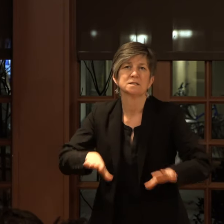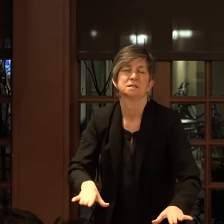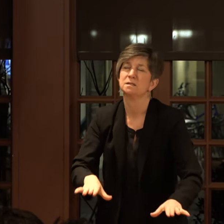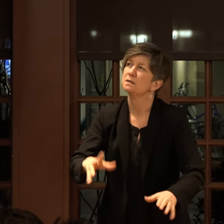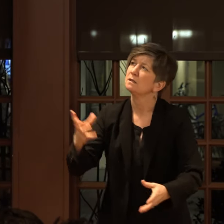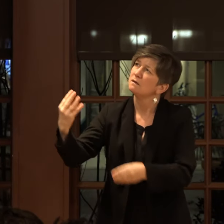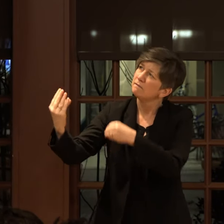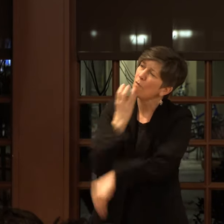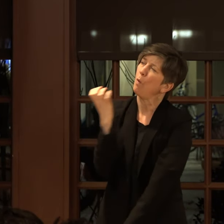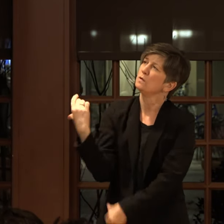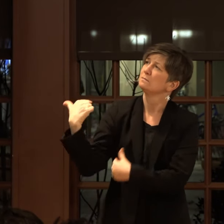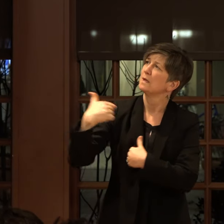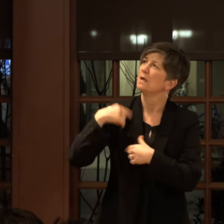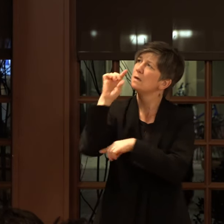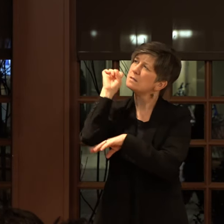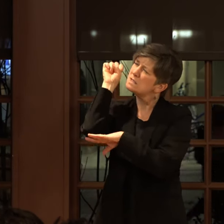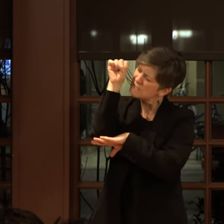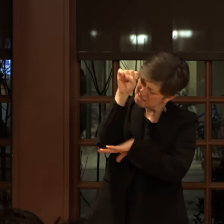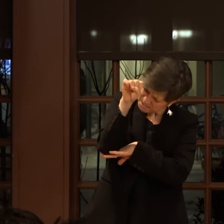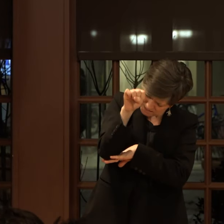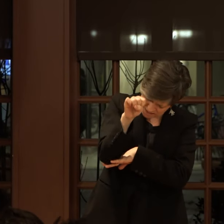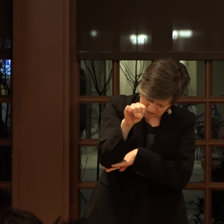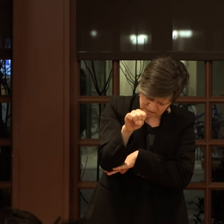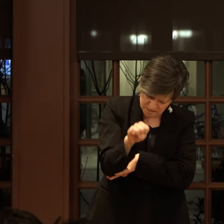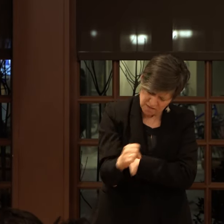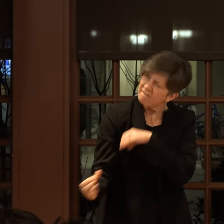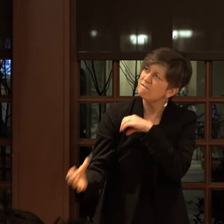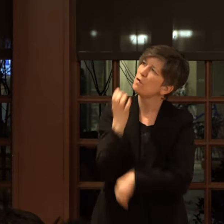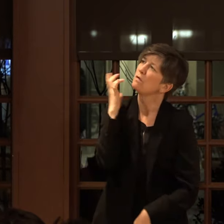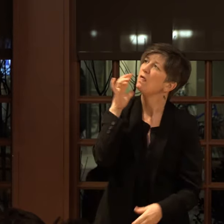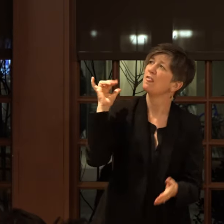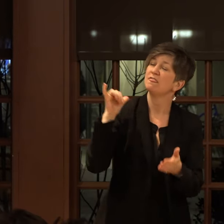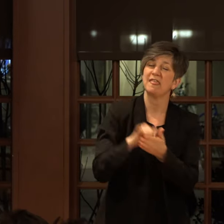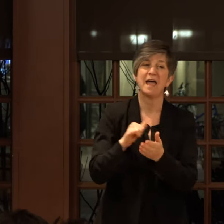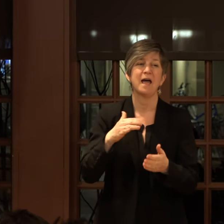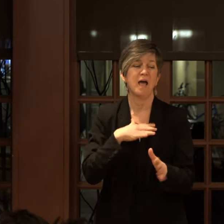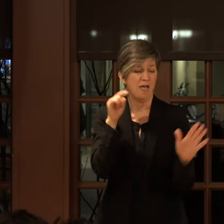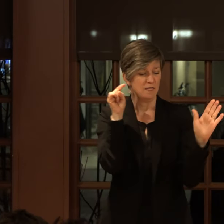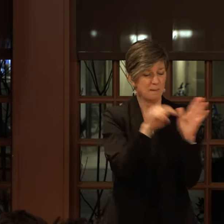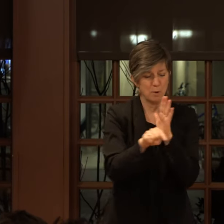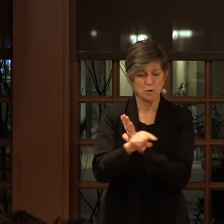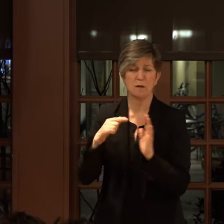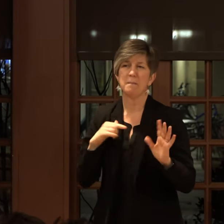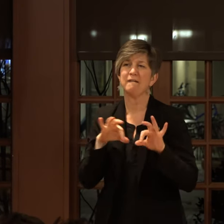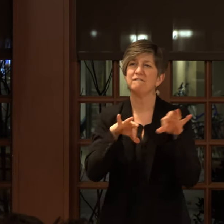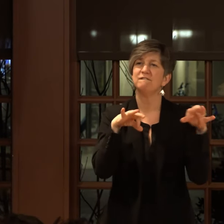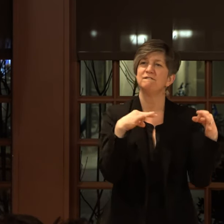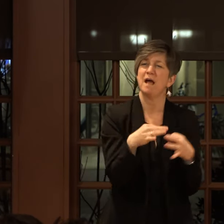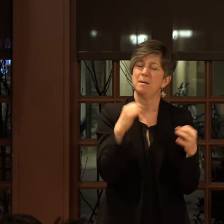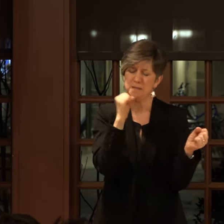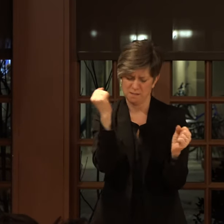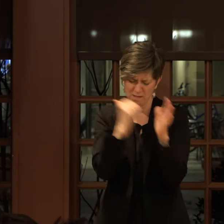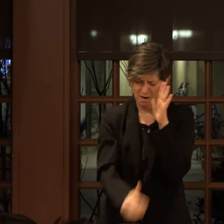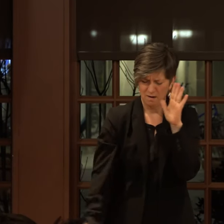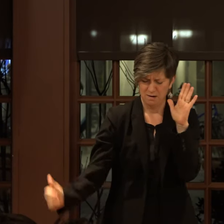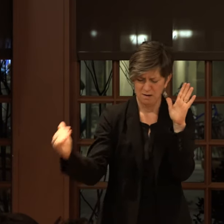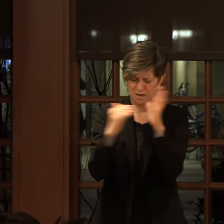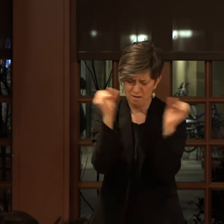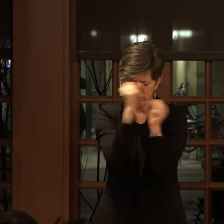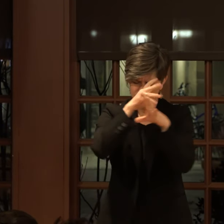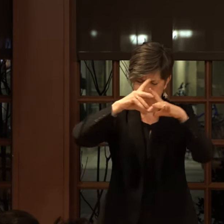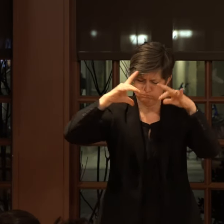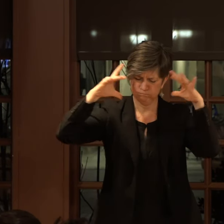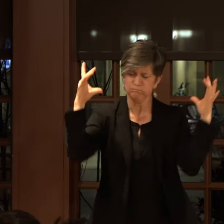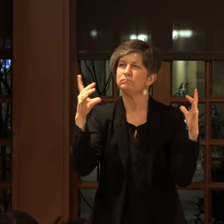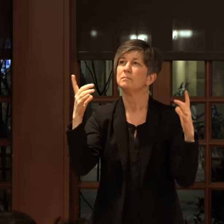them. Force my head to bow again. Replay the murders of my kin until my mind's made new. Let atoms bite,